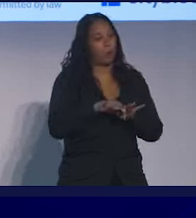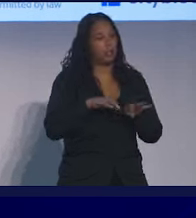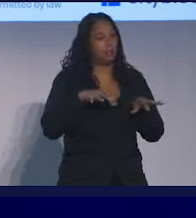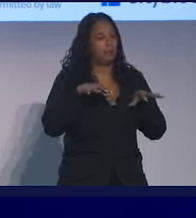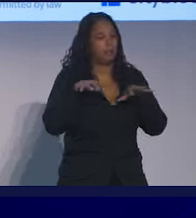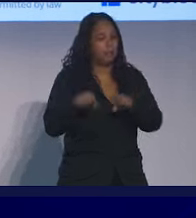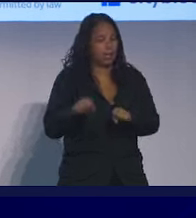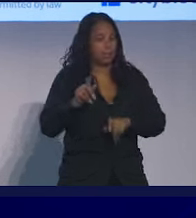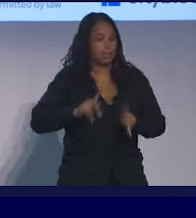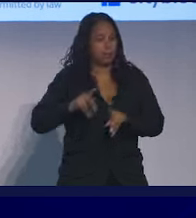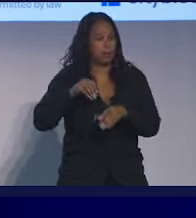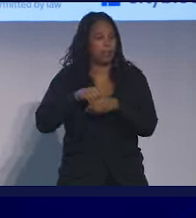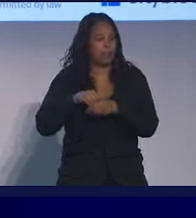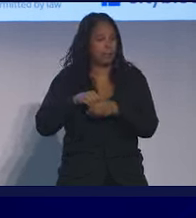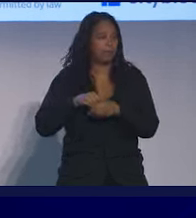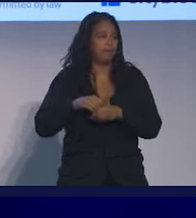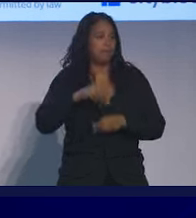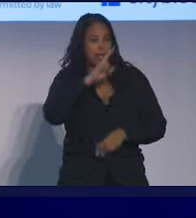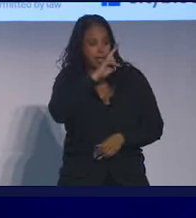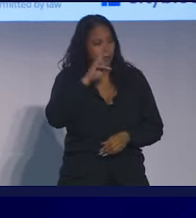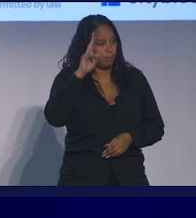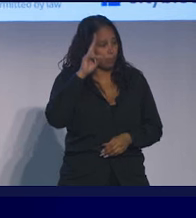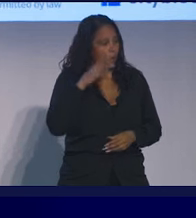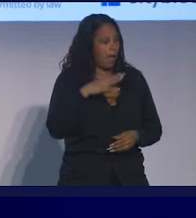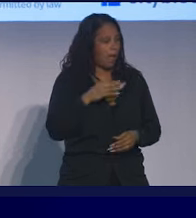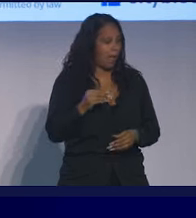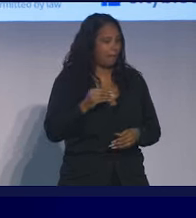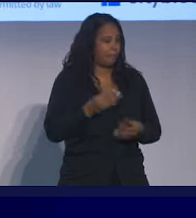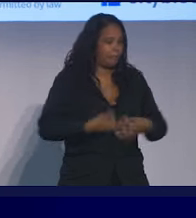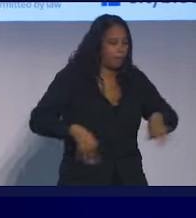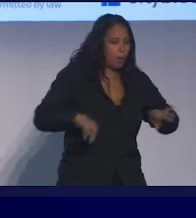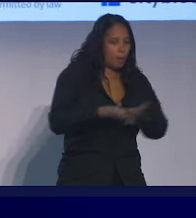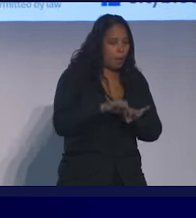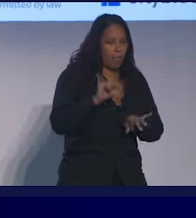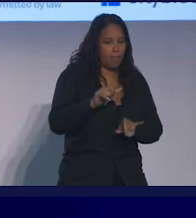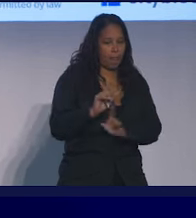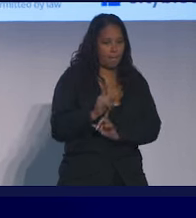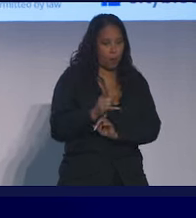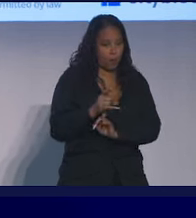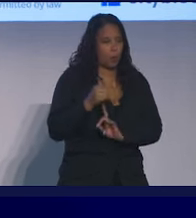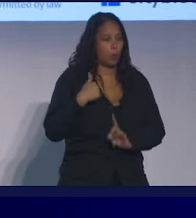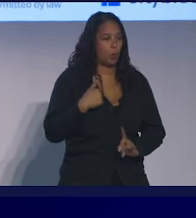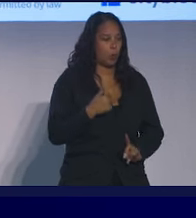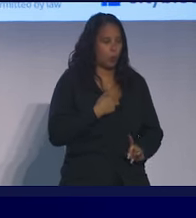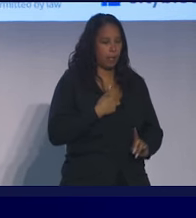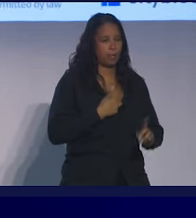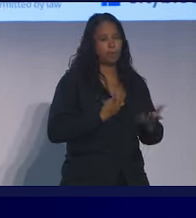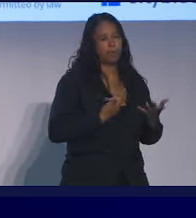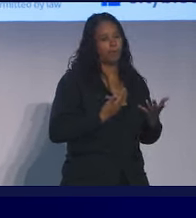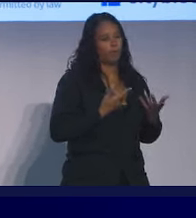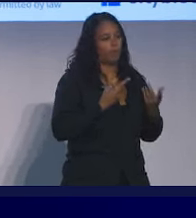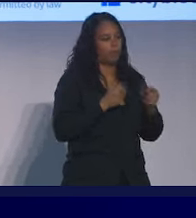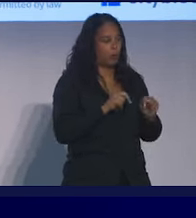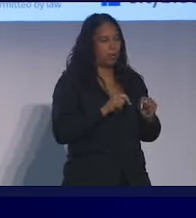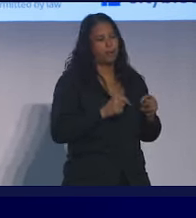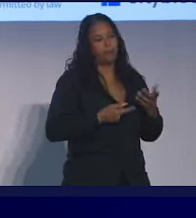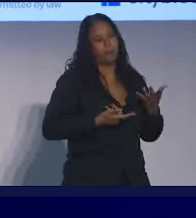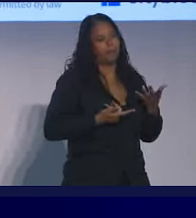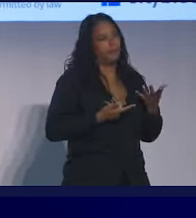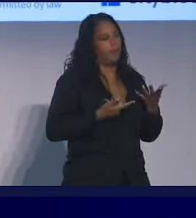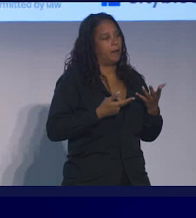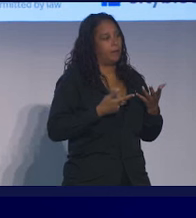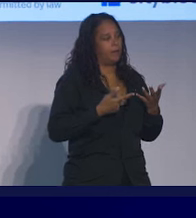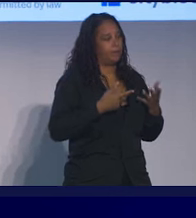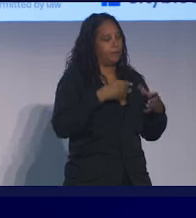in the hospital and how important and pivotal that moment can be. And so we invest in rounding in facilities and hospital facilities.